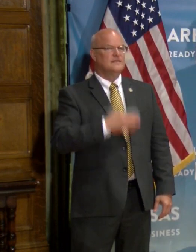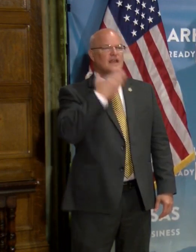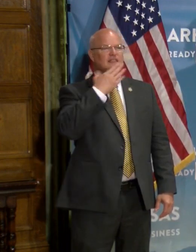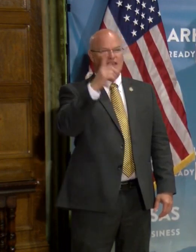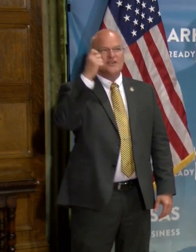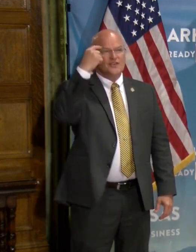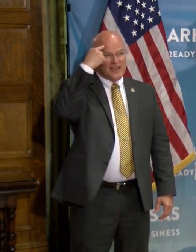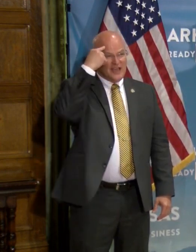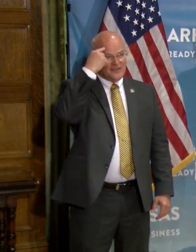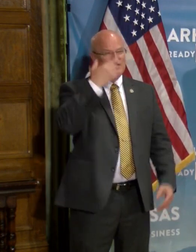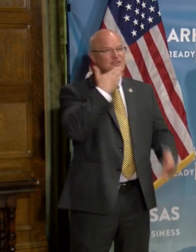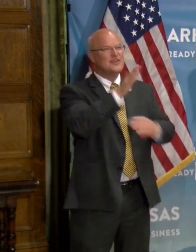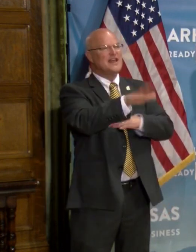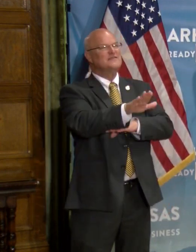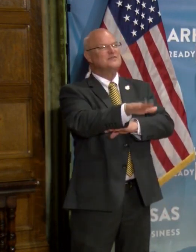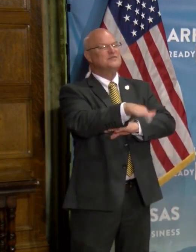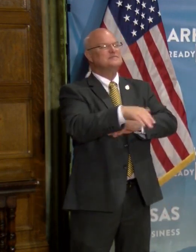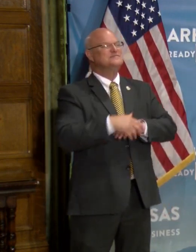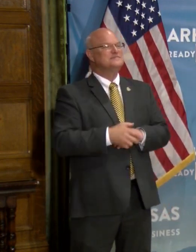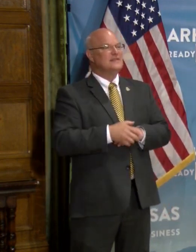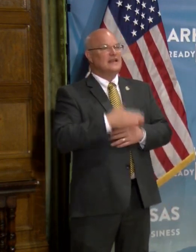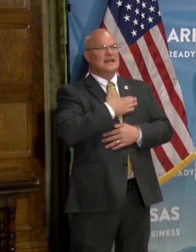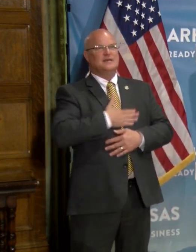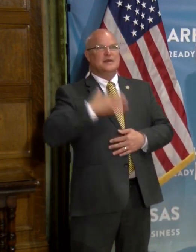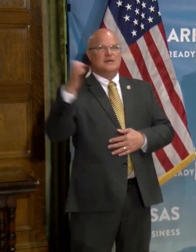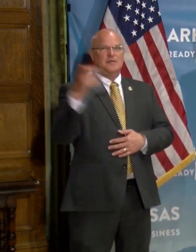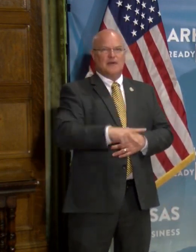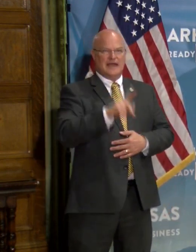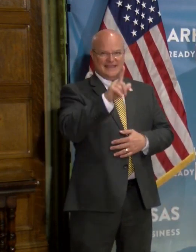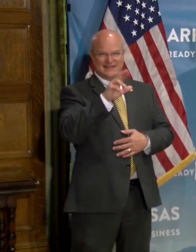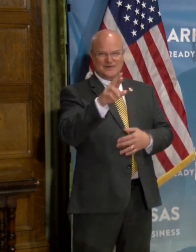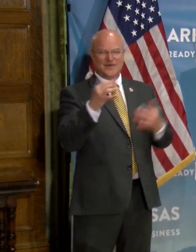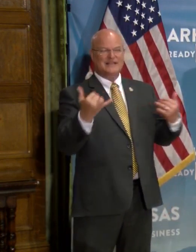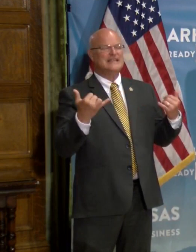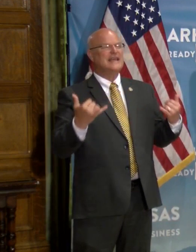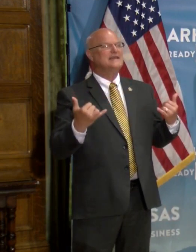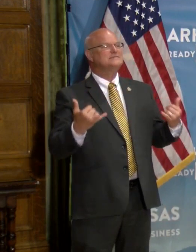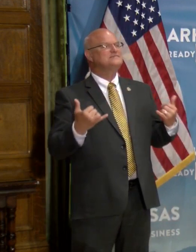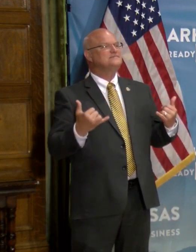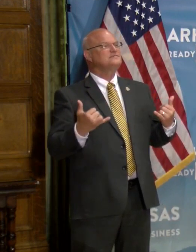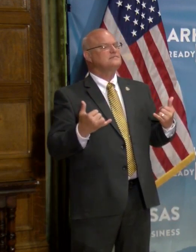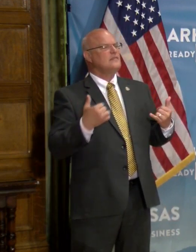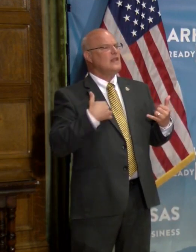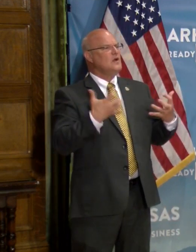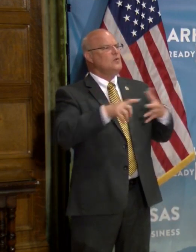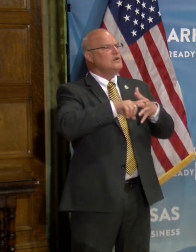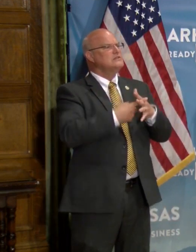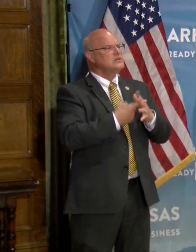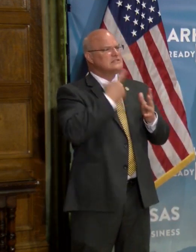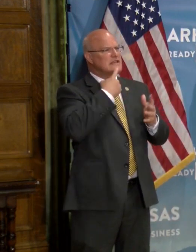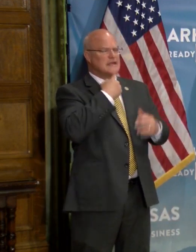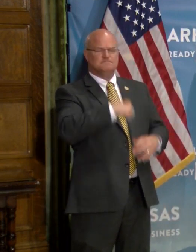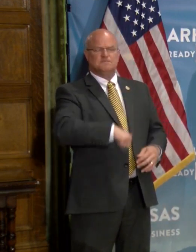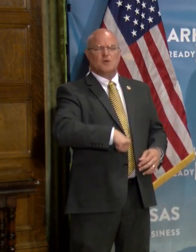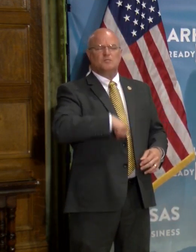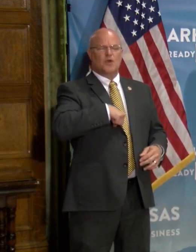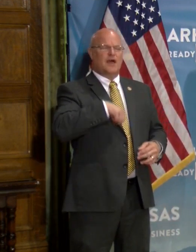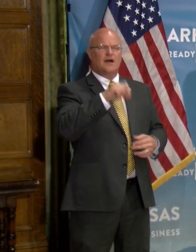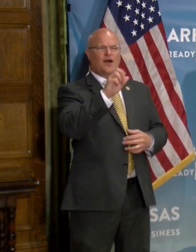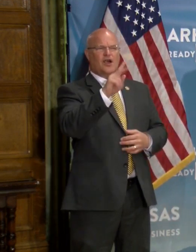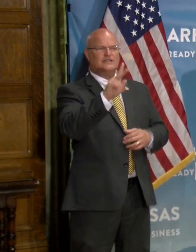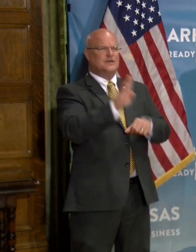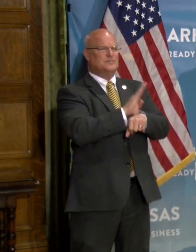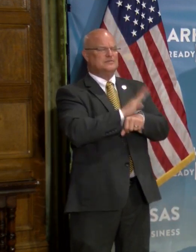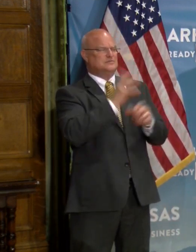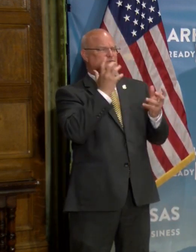thank you, Governor, and good afternoon. Um, it's a pleasure to be back here in Little Rock today. Um, I want to start by just saying how proud I am of the Arkansas